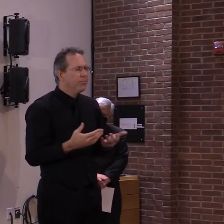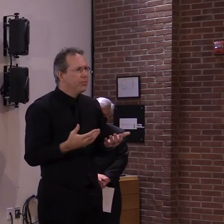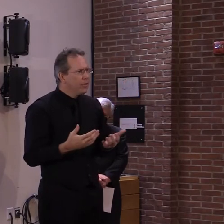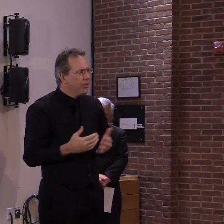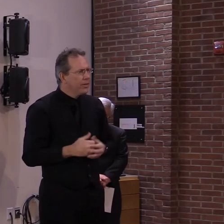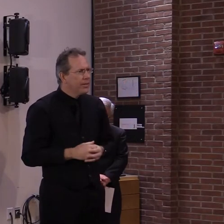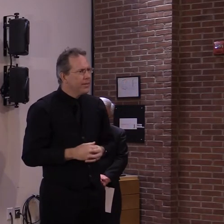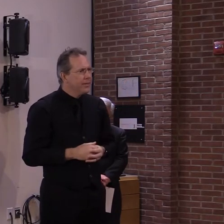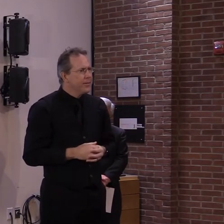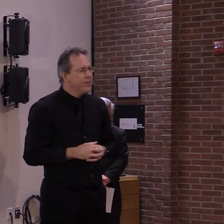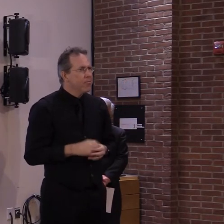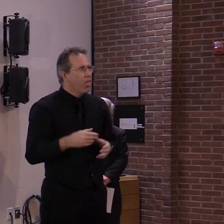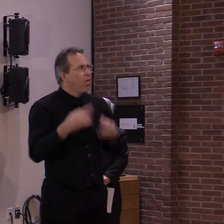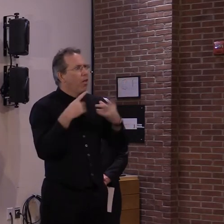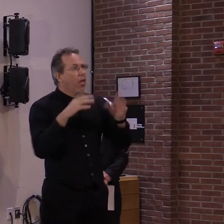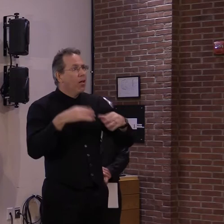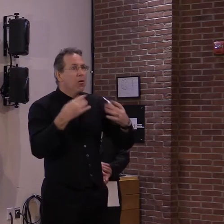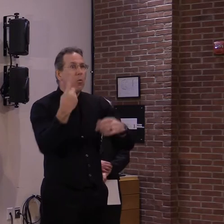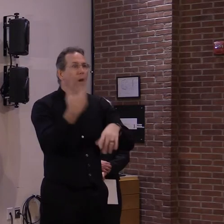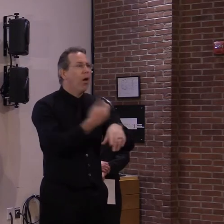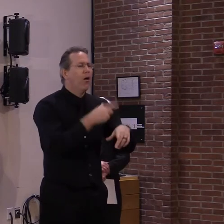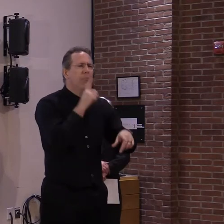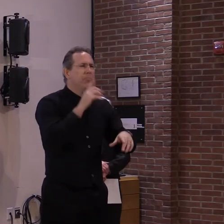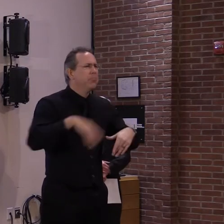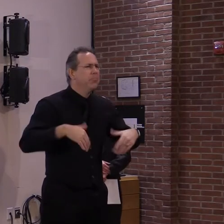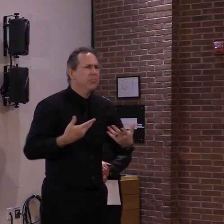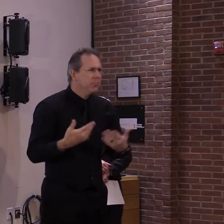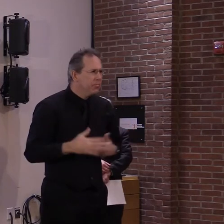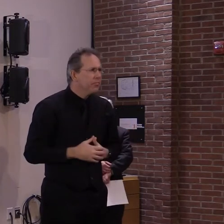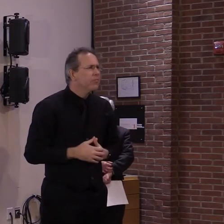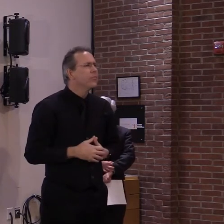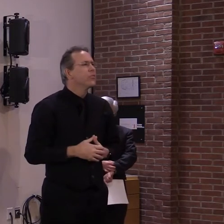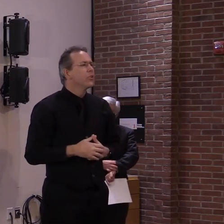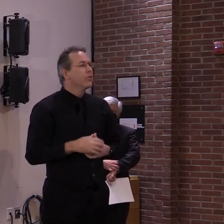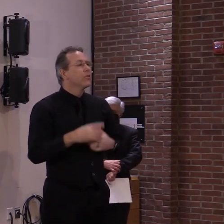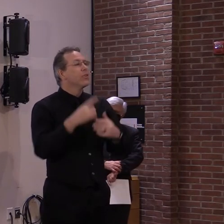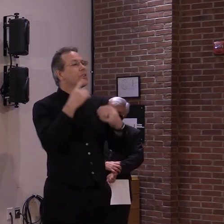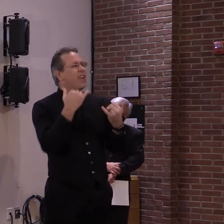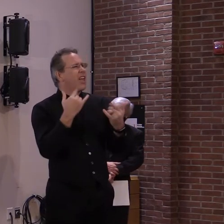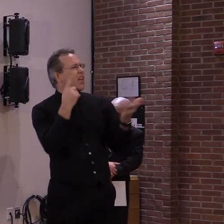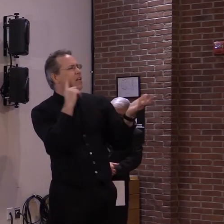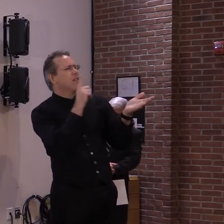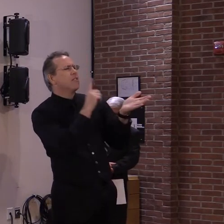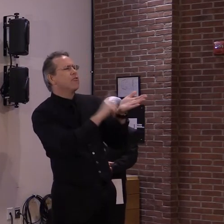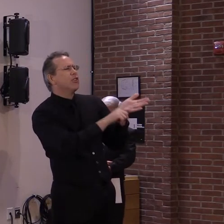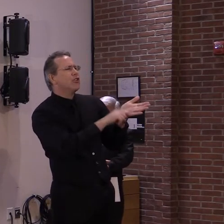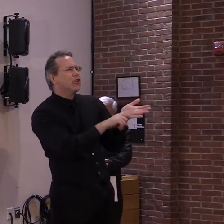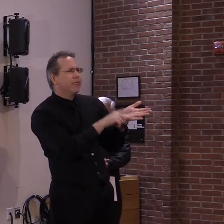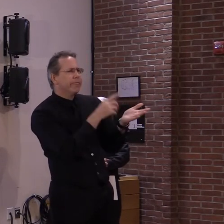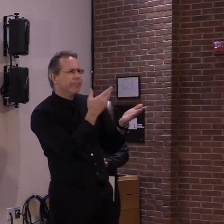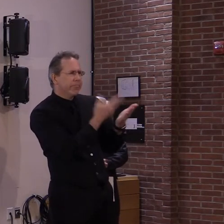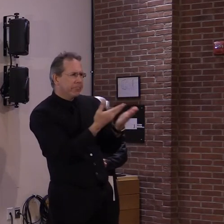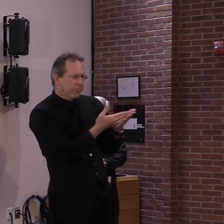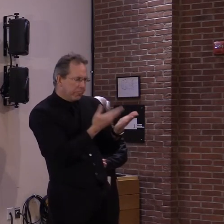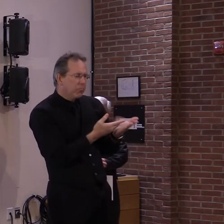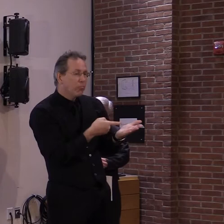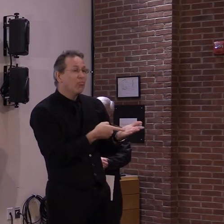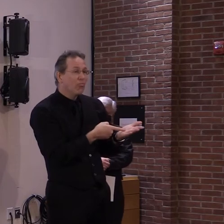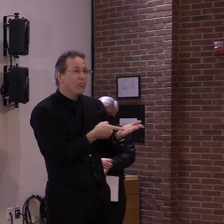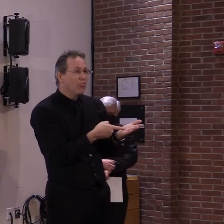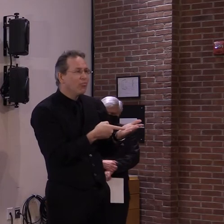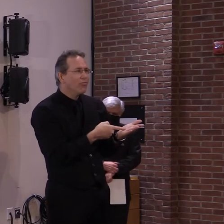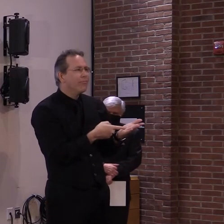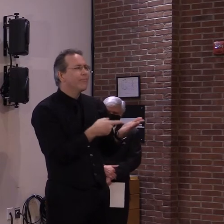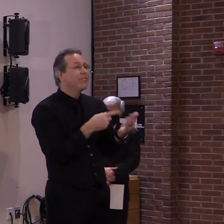time will be. So we are subscribing currently to continuing to honor the promise we made, which is if you get a first